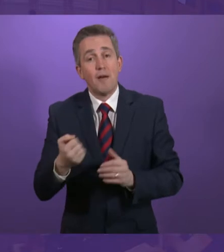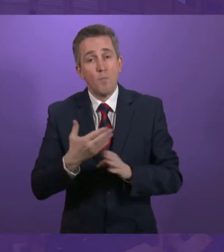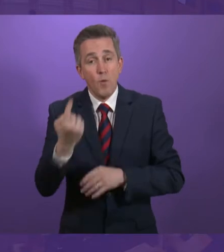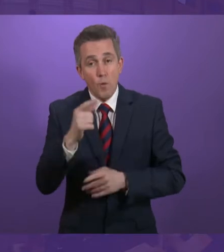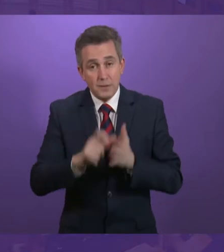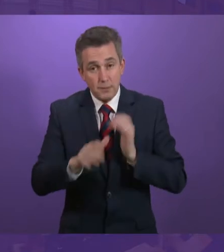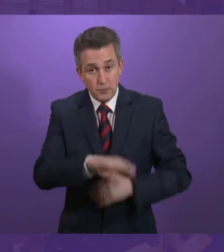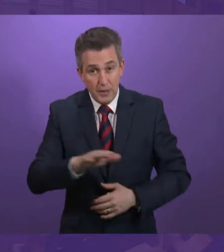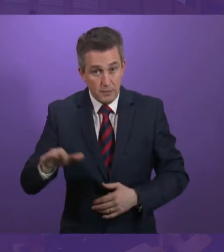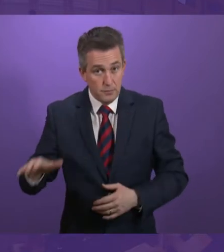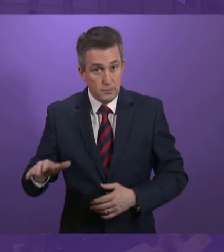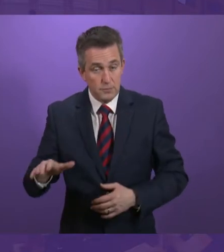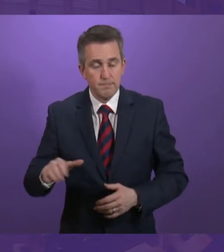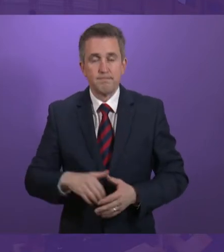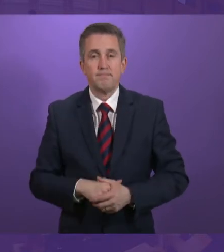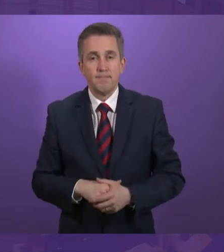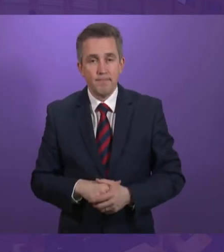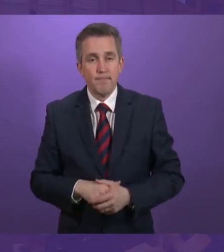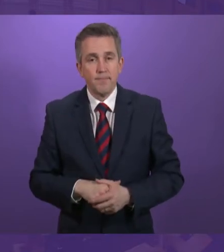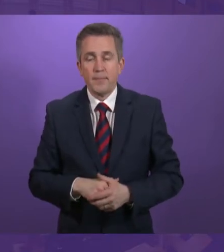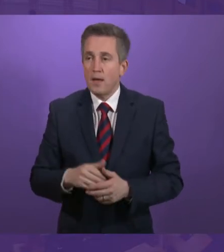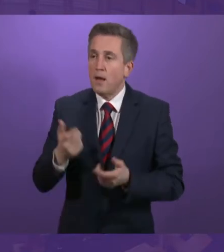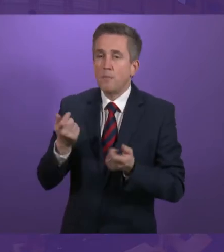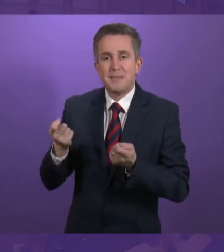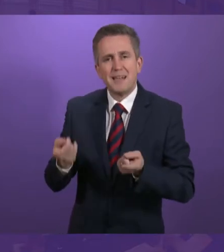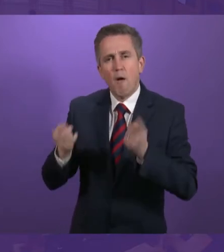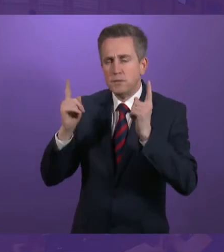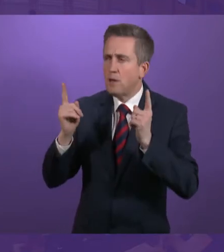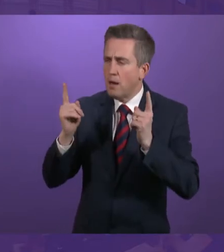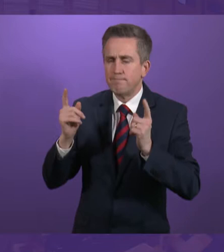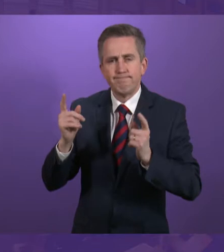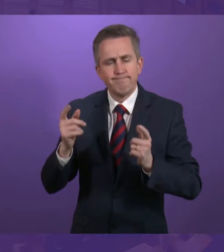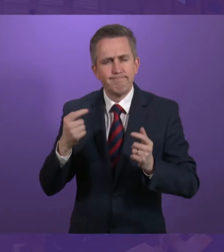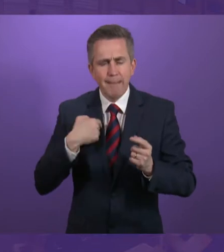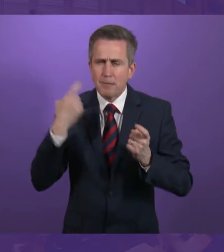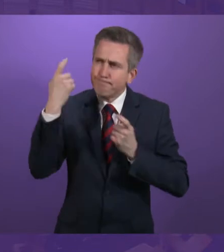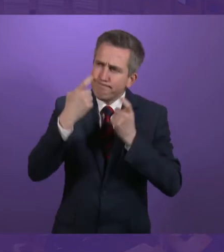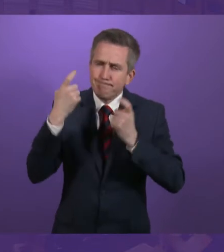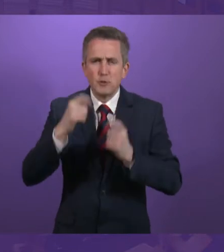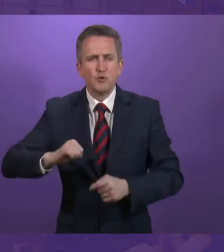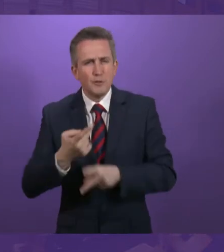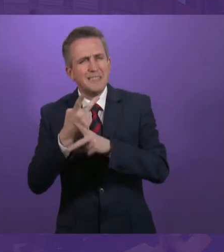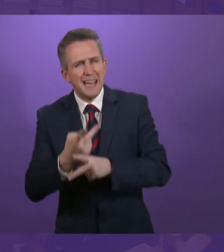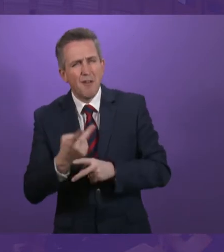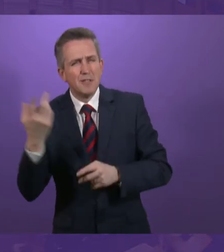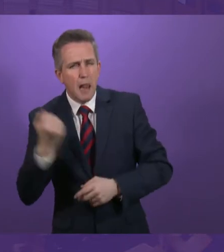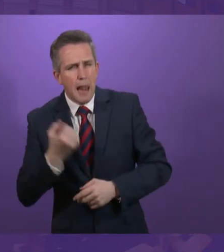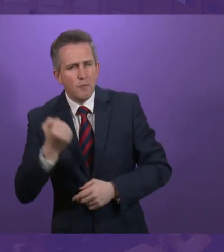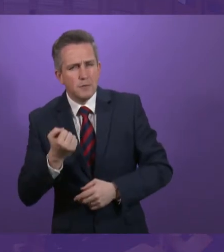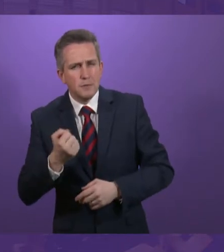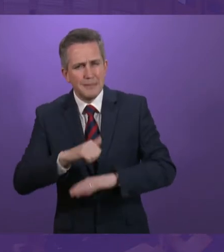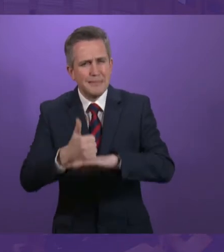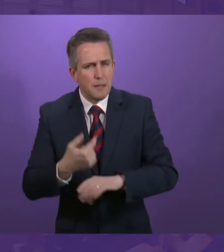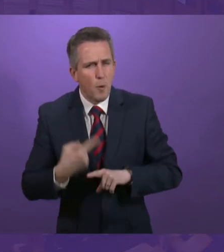in a way that meets carers' needs. Presiding officer, I have carefully considered whether Scottish Carers Allowance could be delivered more quickly and I know